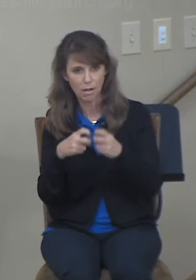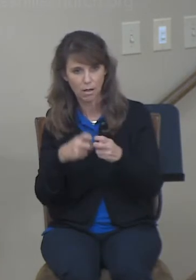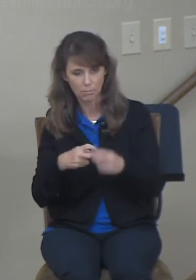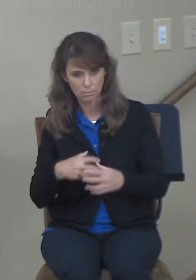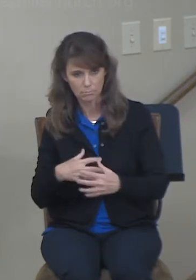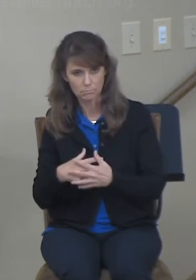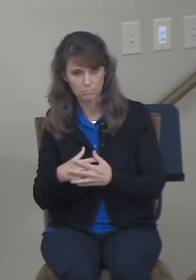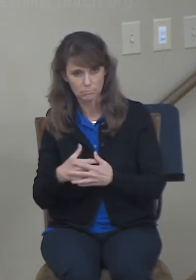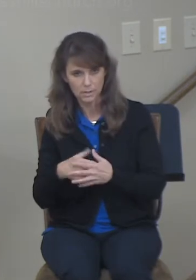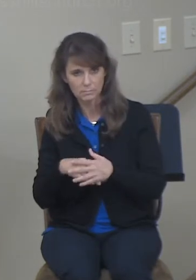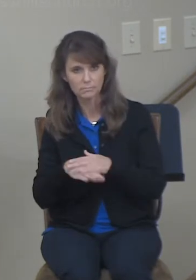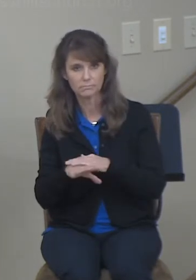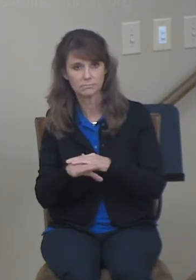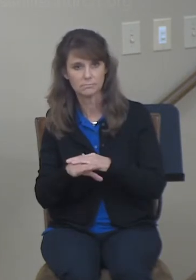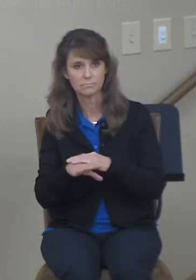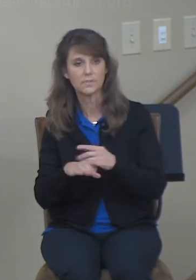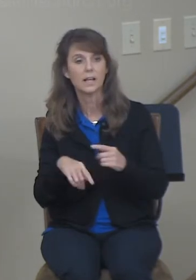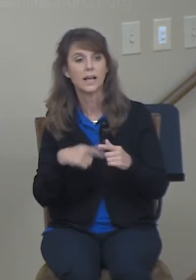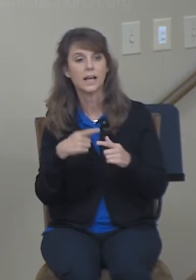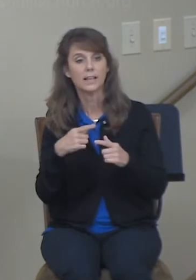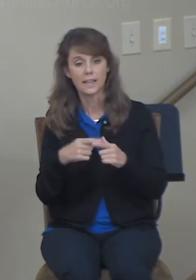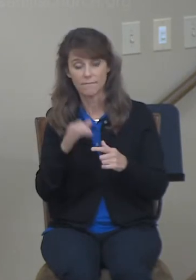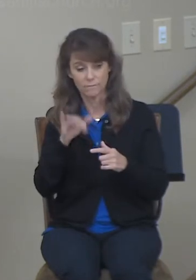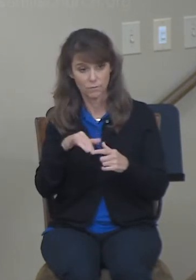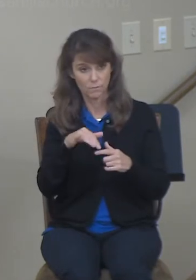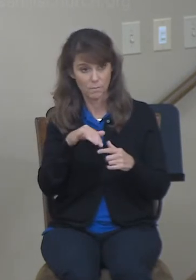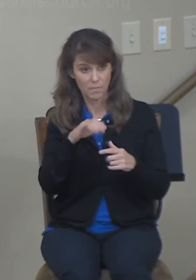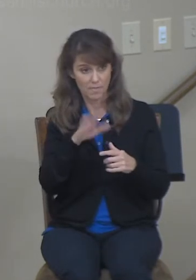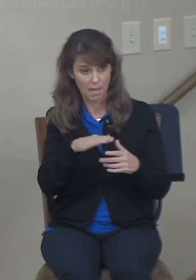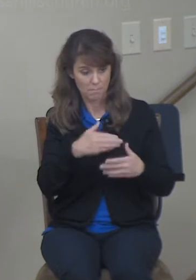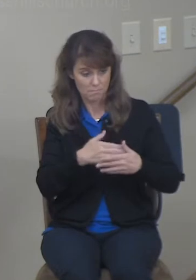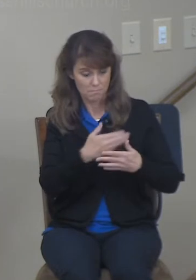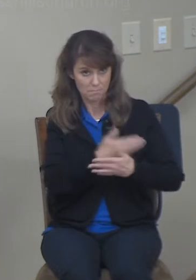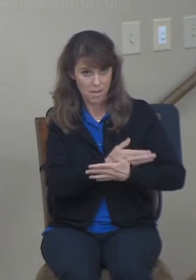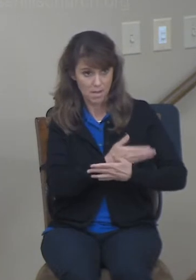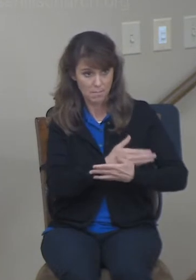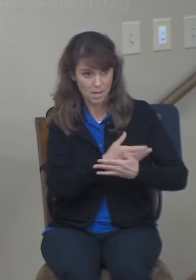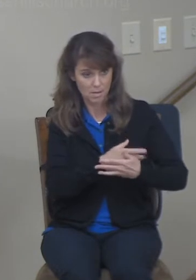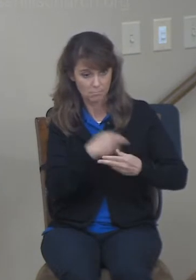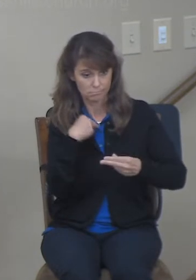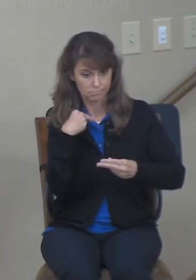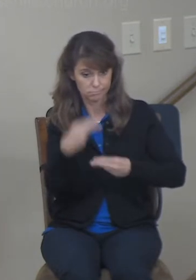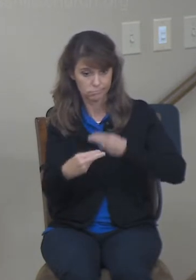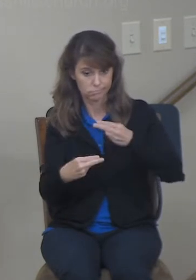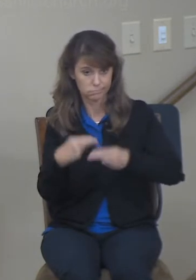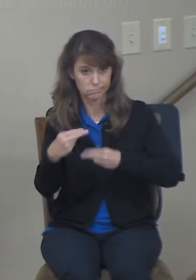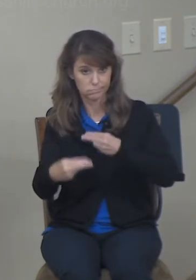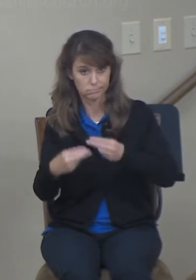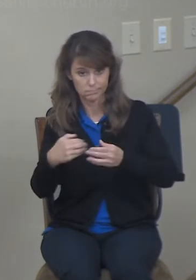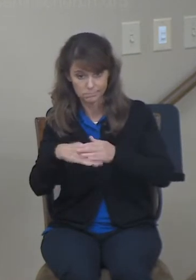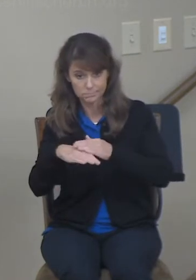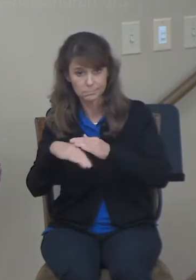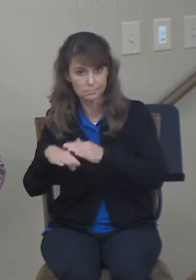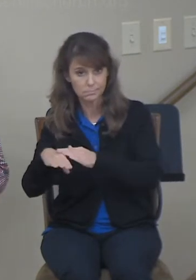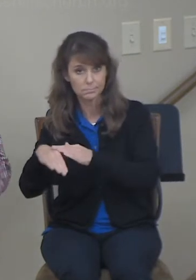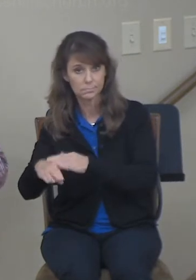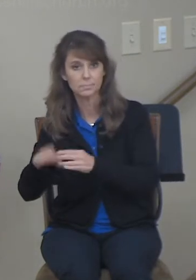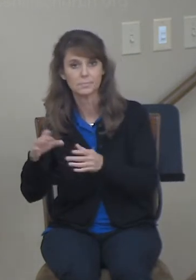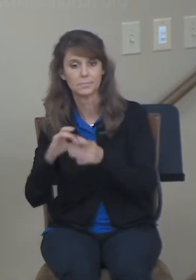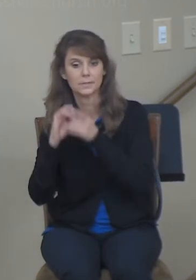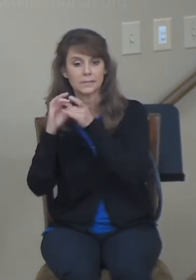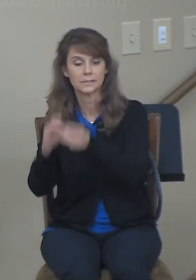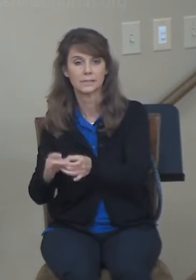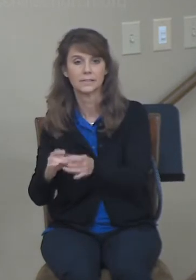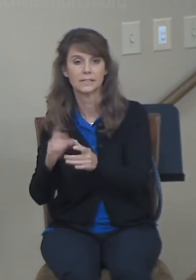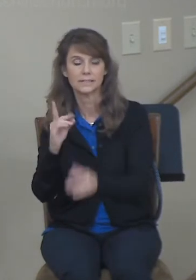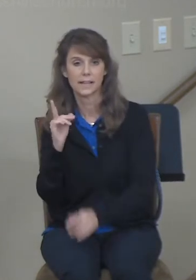we have David springing forth, and ultimately Jesus coming into the picture. So, we see God's providence at work. But